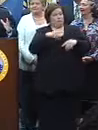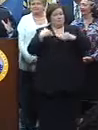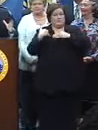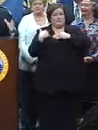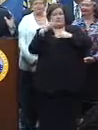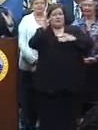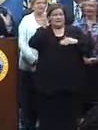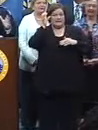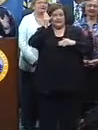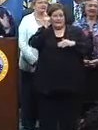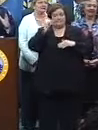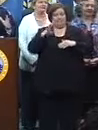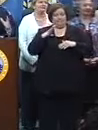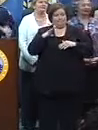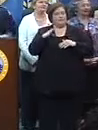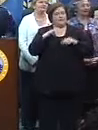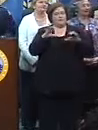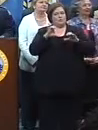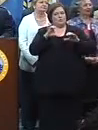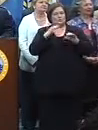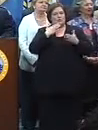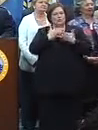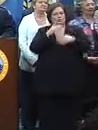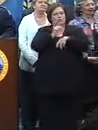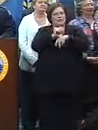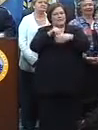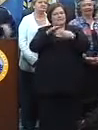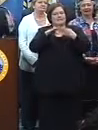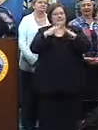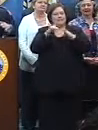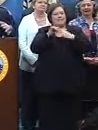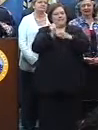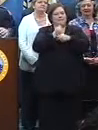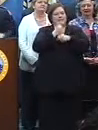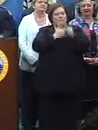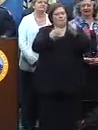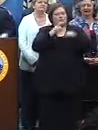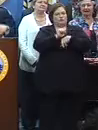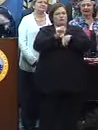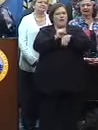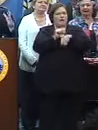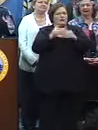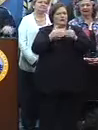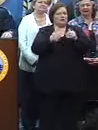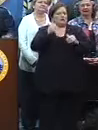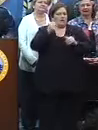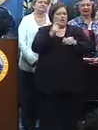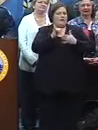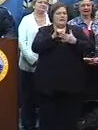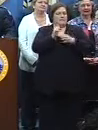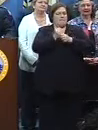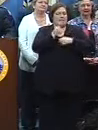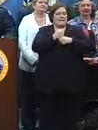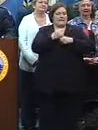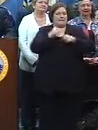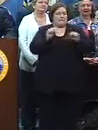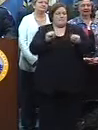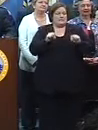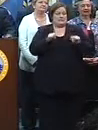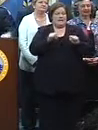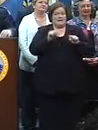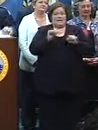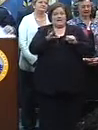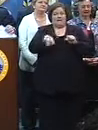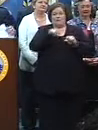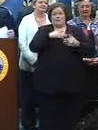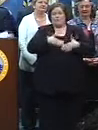and common courtesy are going to take us a long way in the city. And that makes everybody's job here that much more easy. And, of course, it makes the possibilities of joy